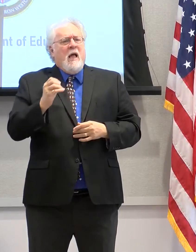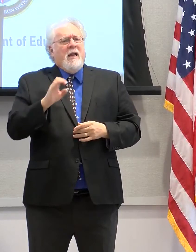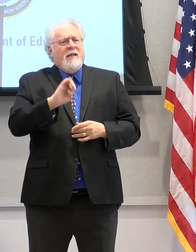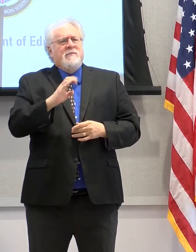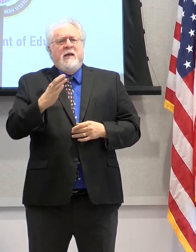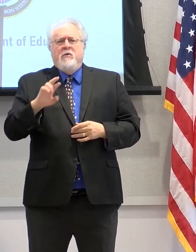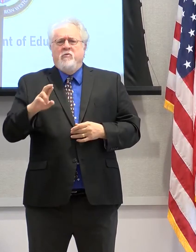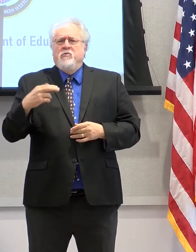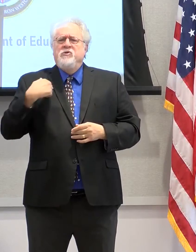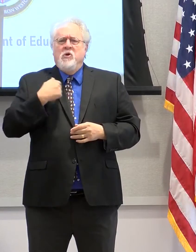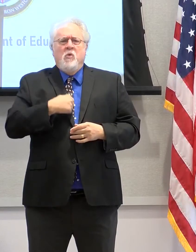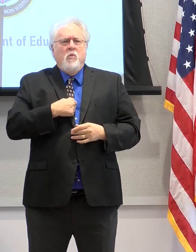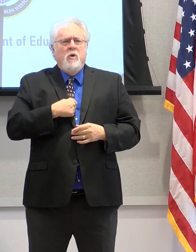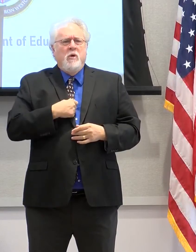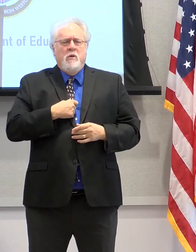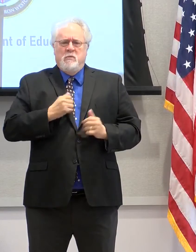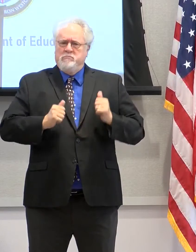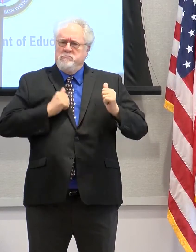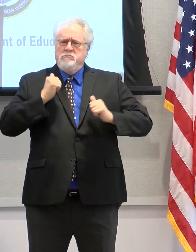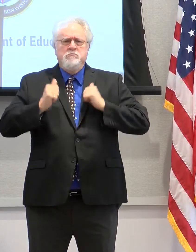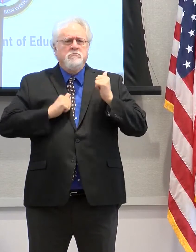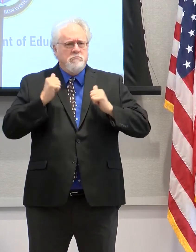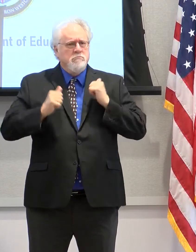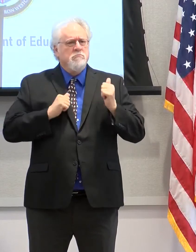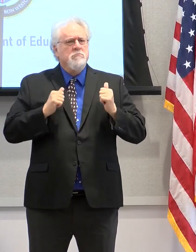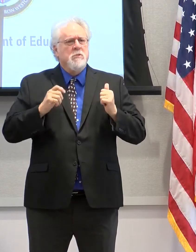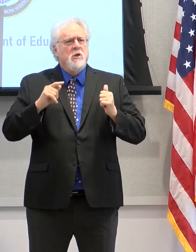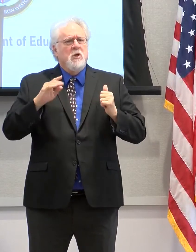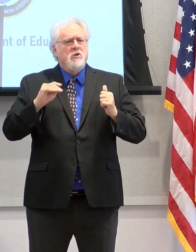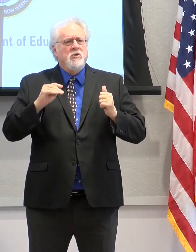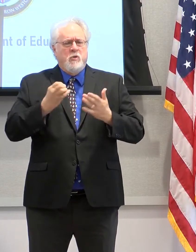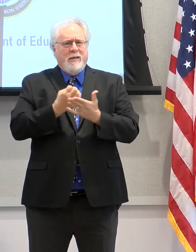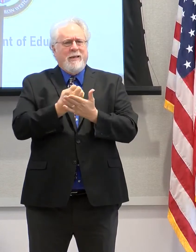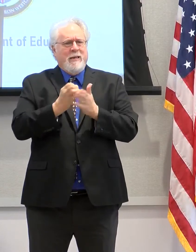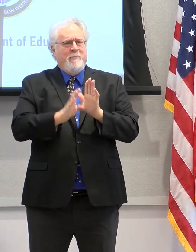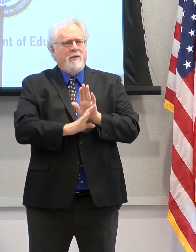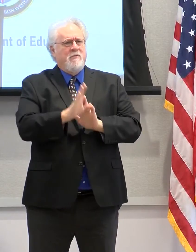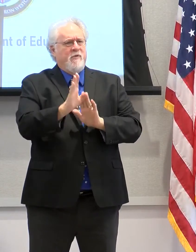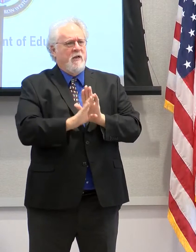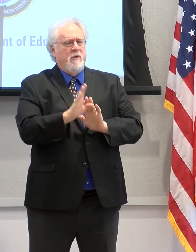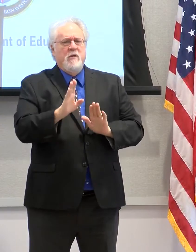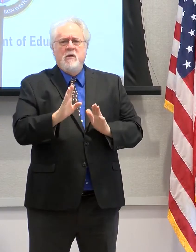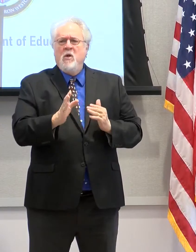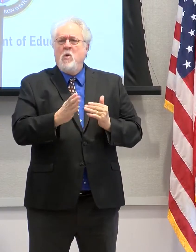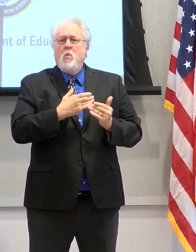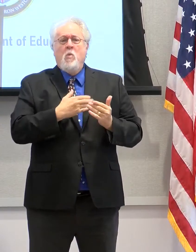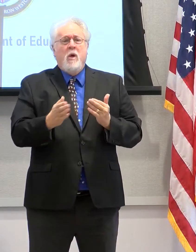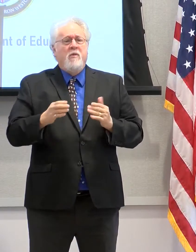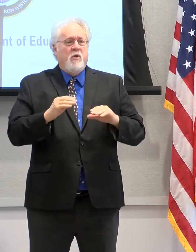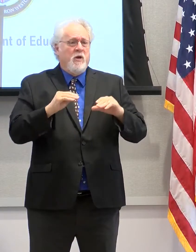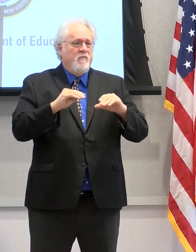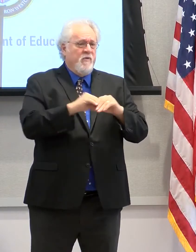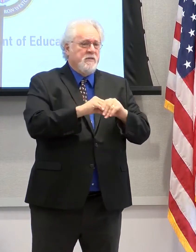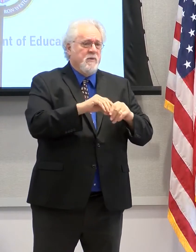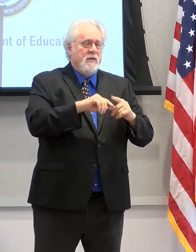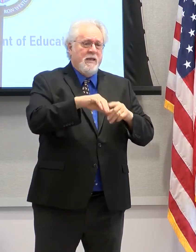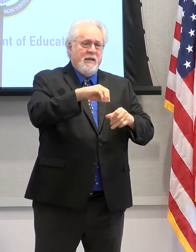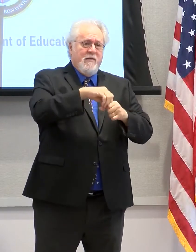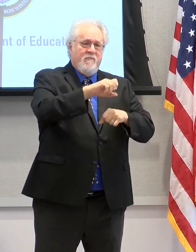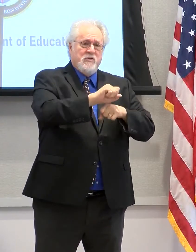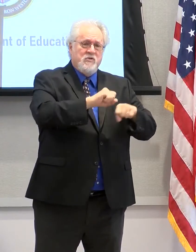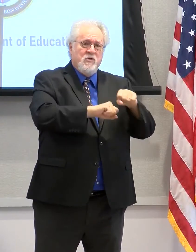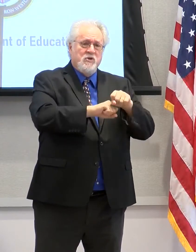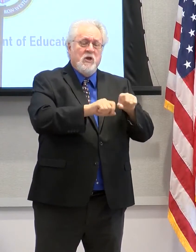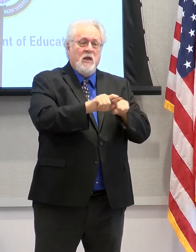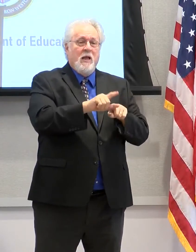Baton Rouge Parish, we are being aggressive when it comes to economic development, whether it's our investment in infrastructure, like